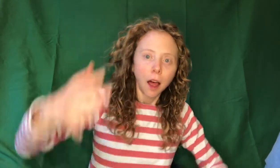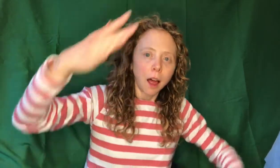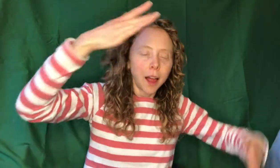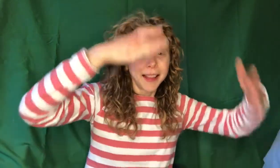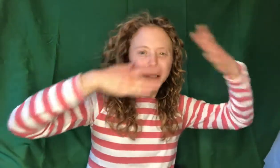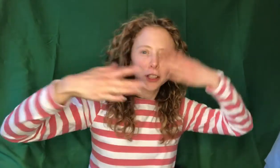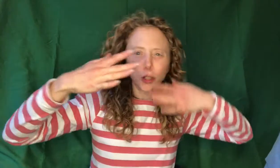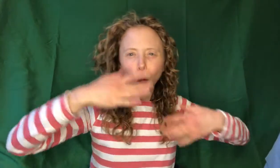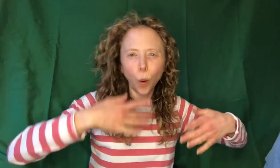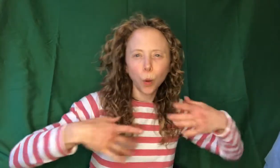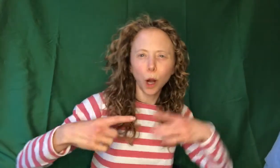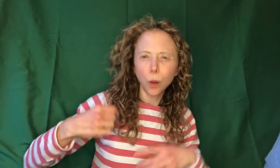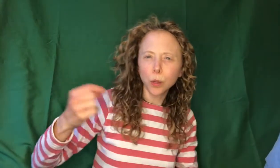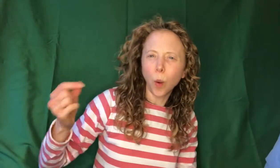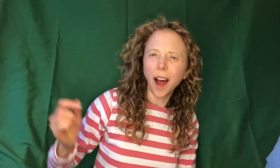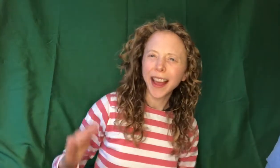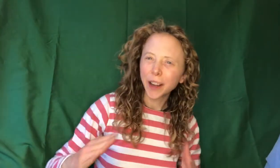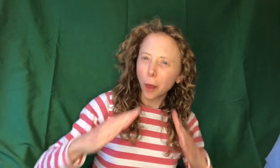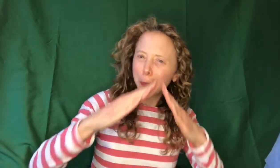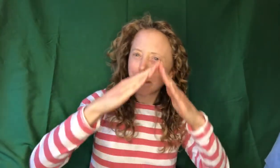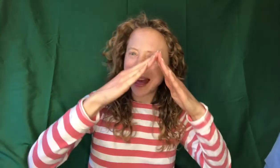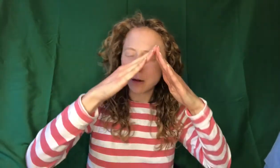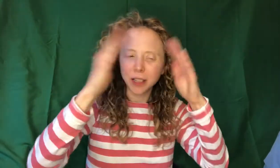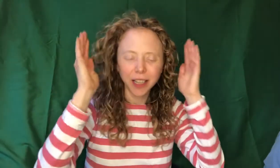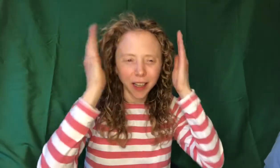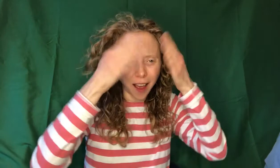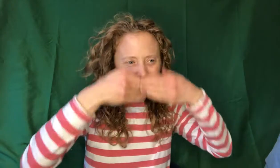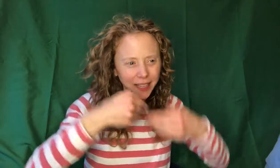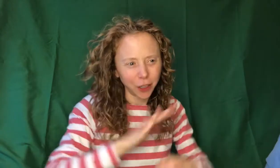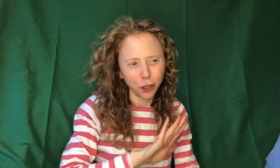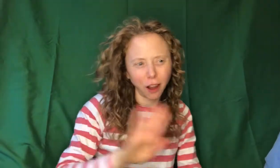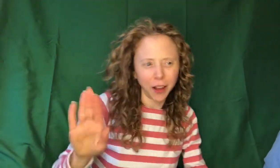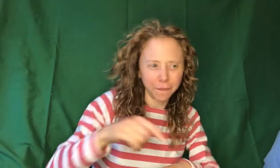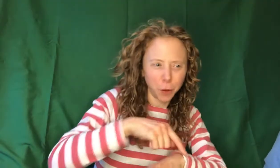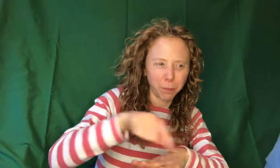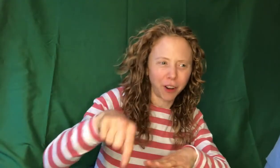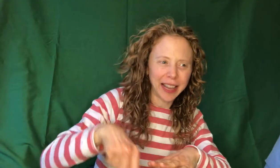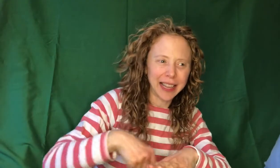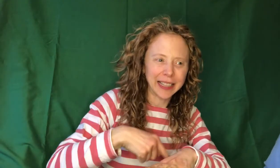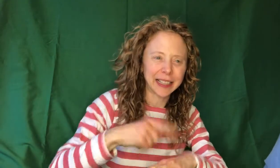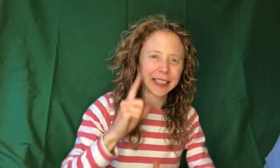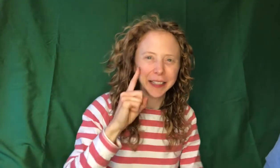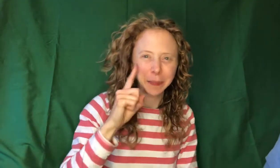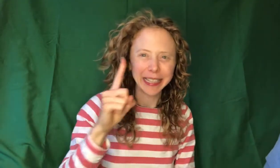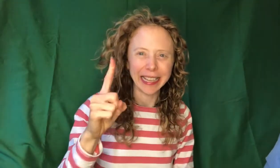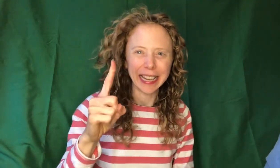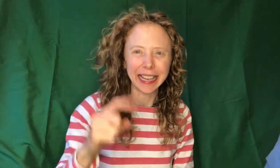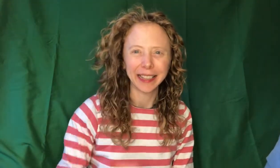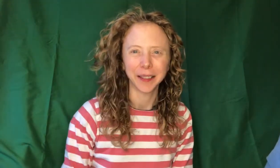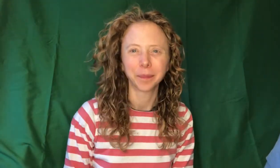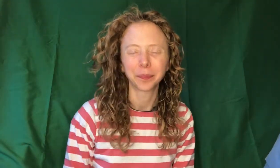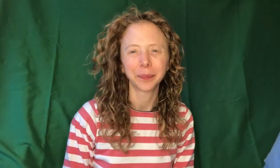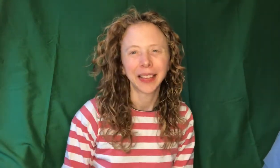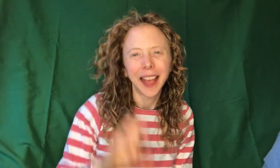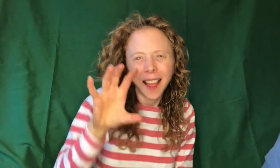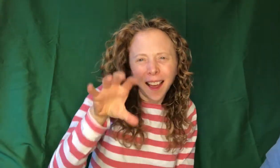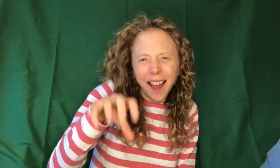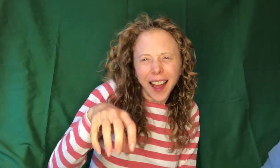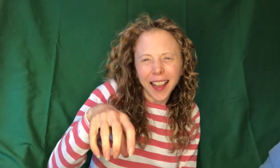Snow glows white on the mountain night, not a footprint to receive. A